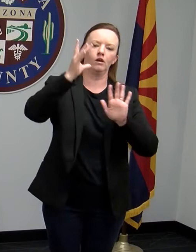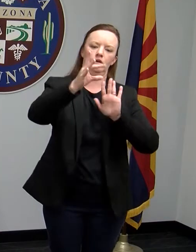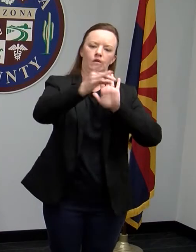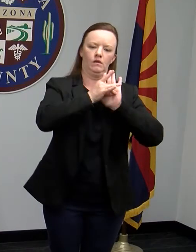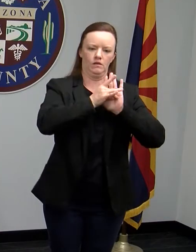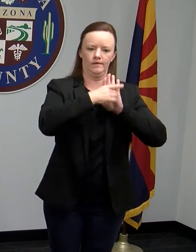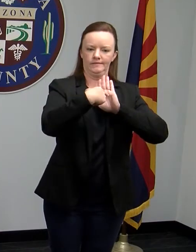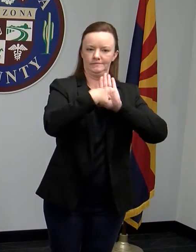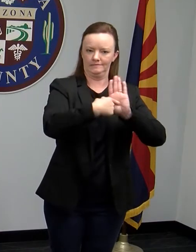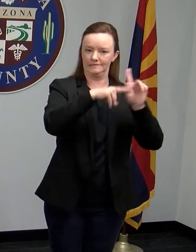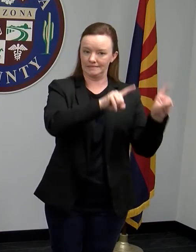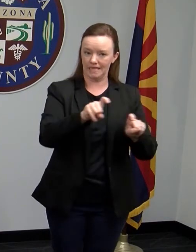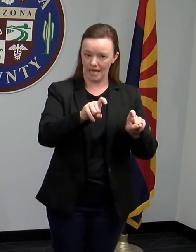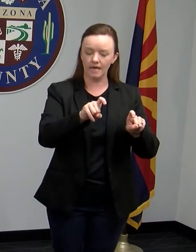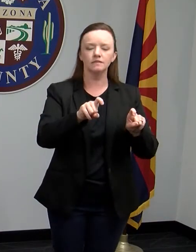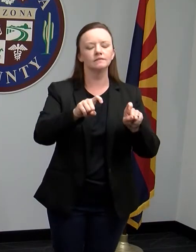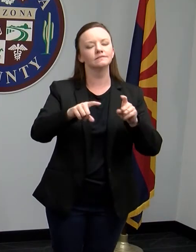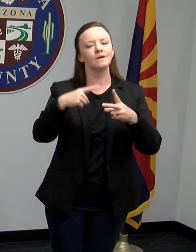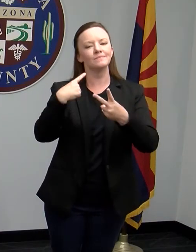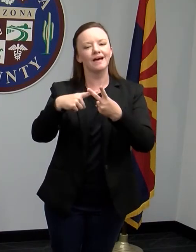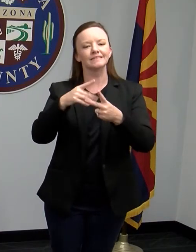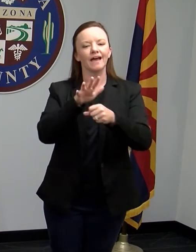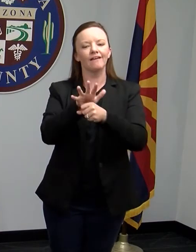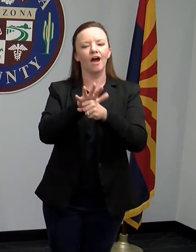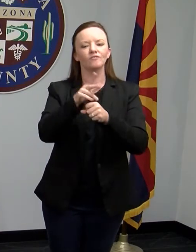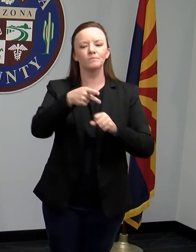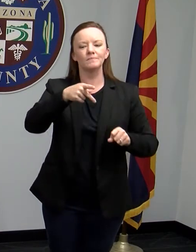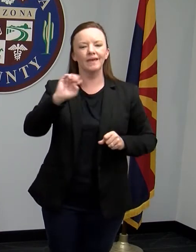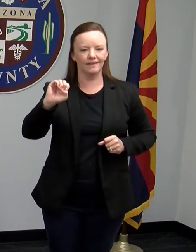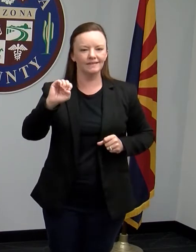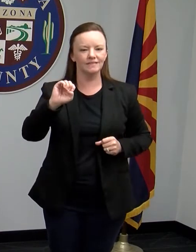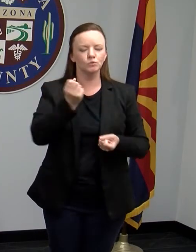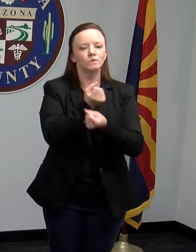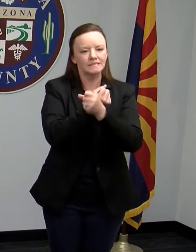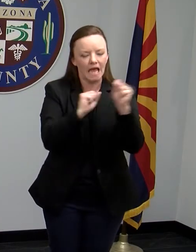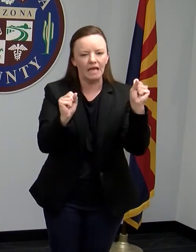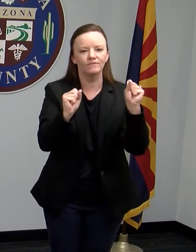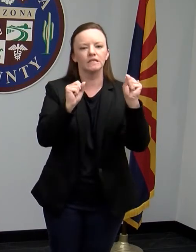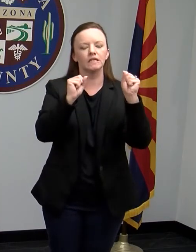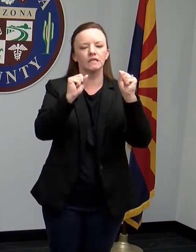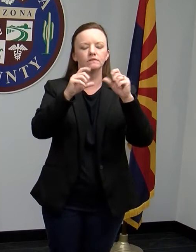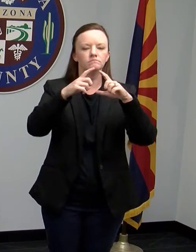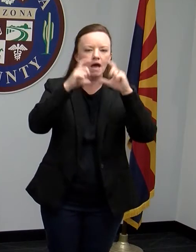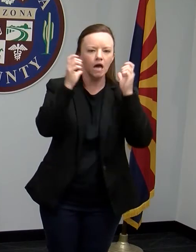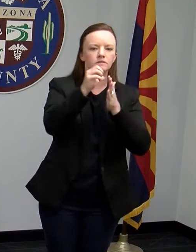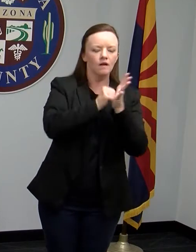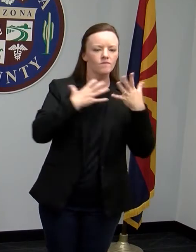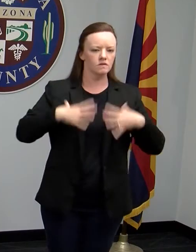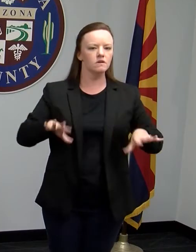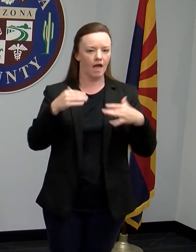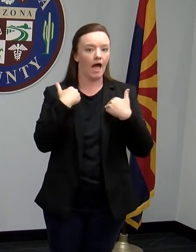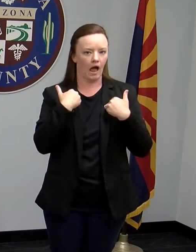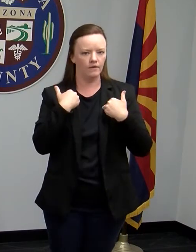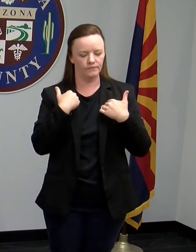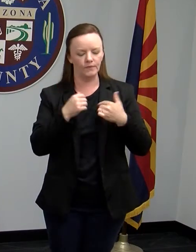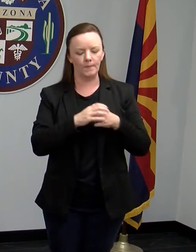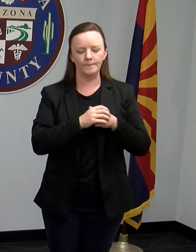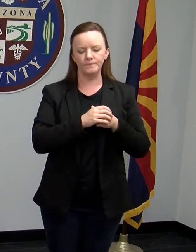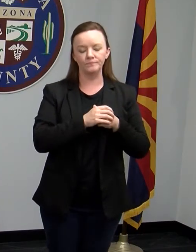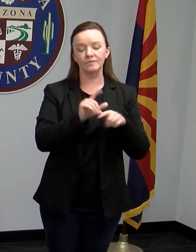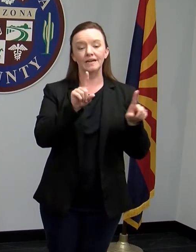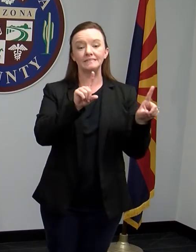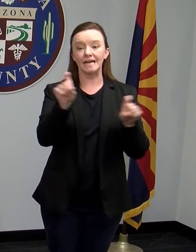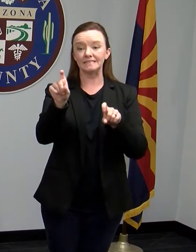protective equipment so that people can collect the specimens safely. And the availability of testing is based on